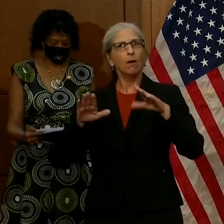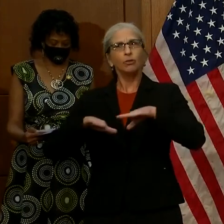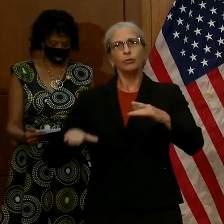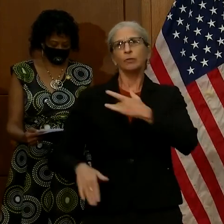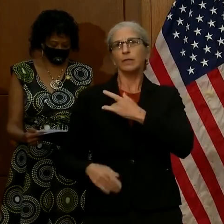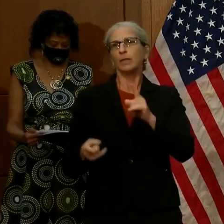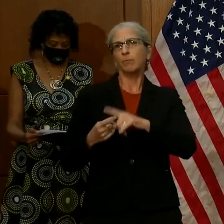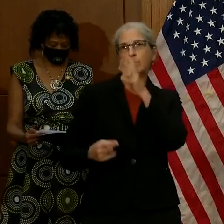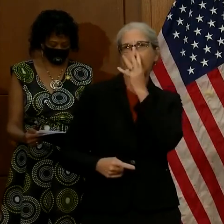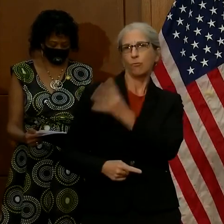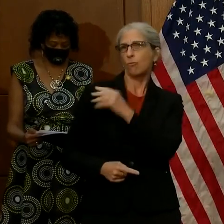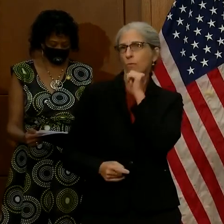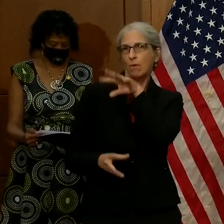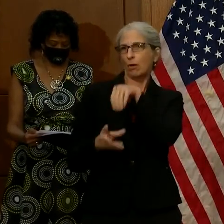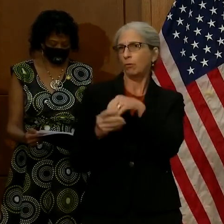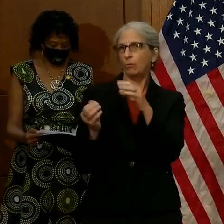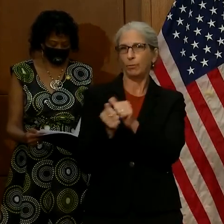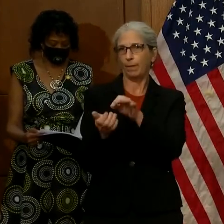census.